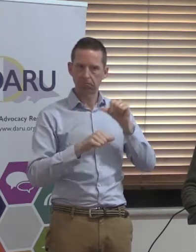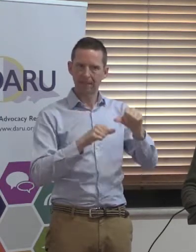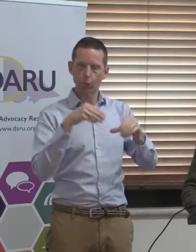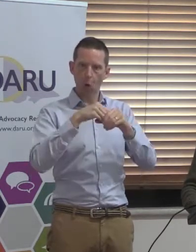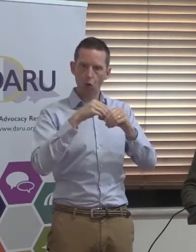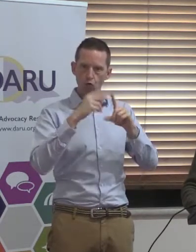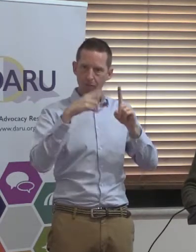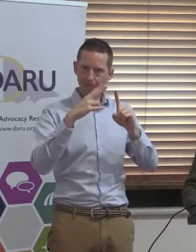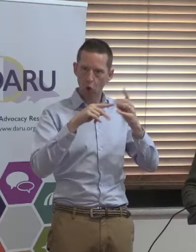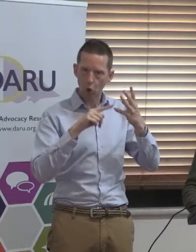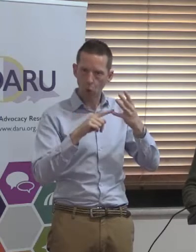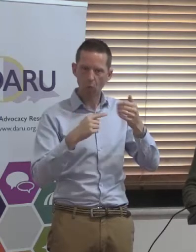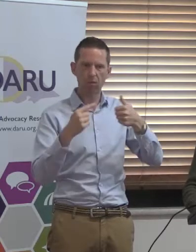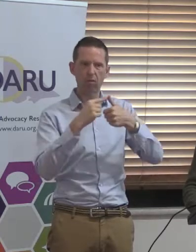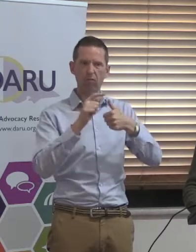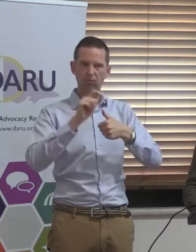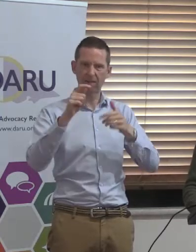to an appeal.